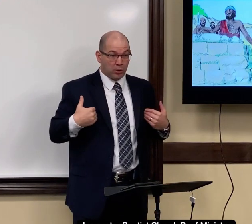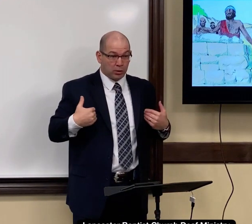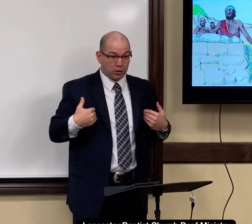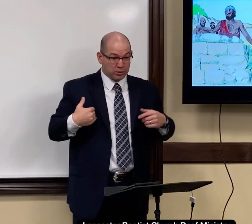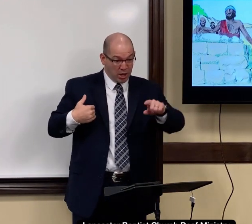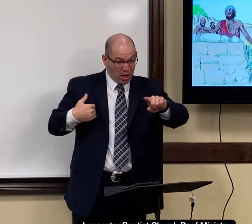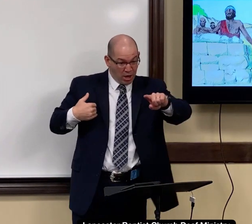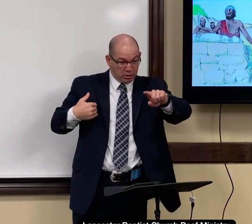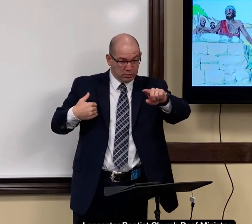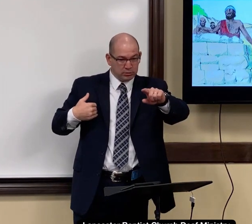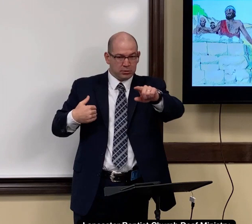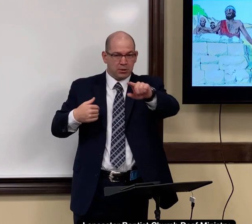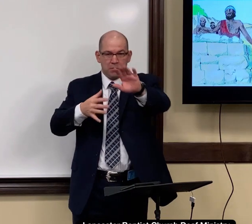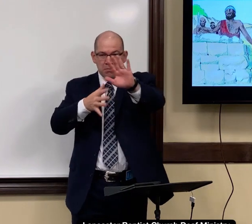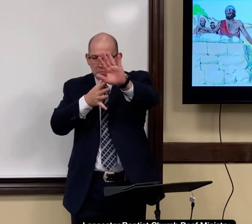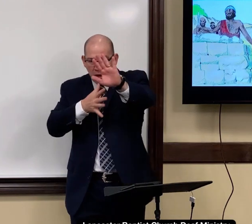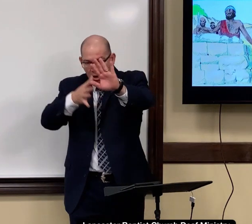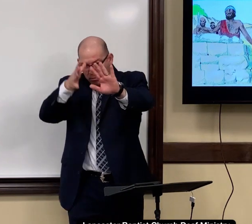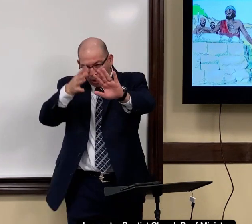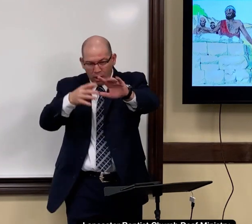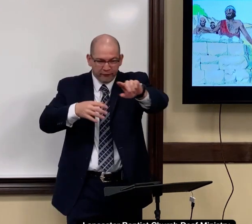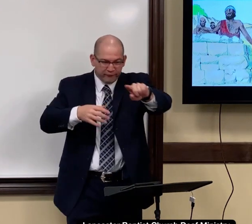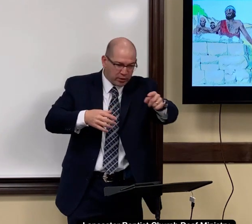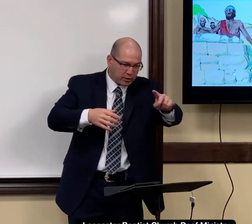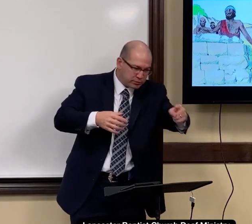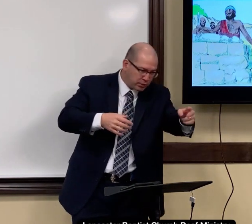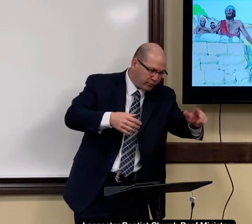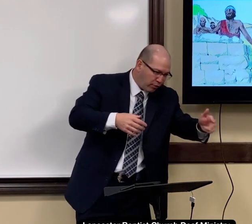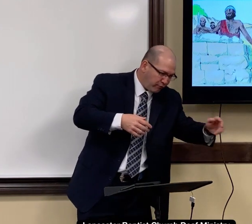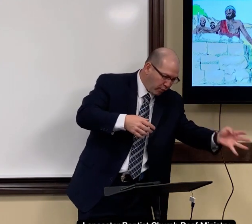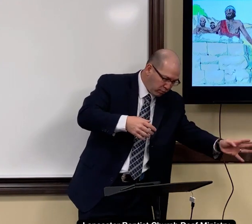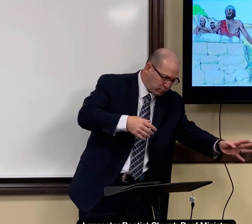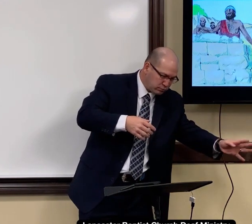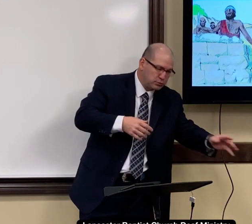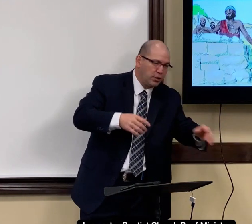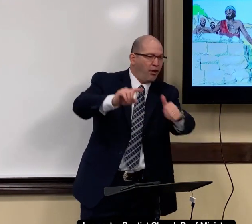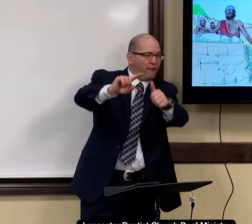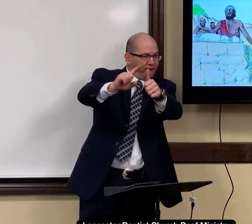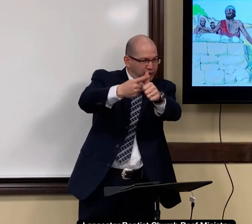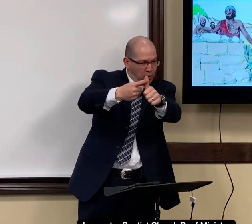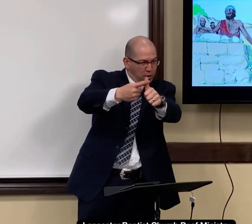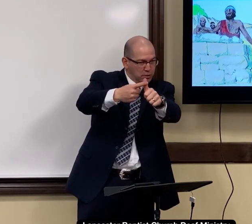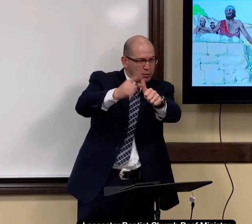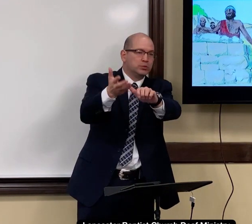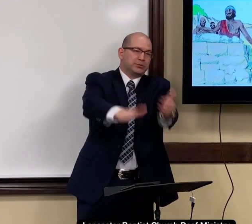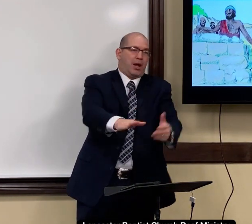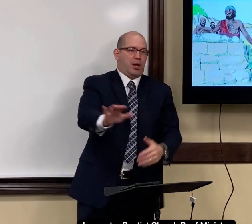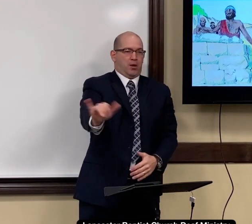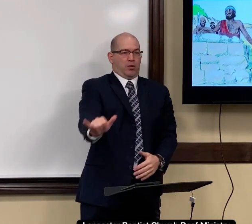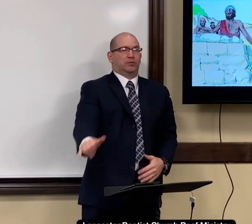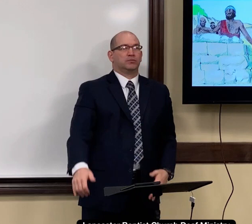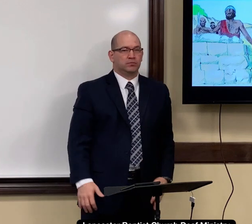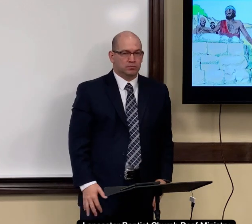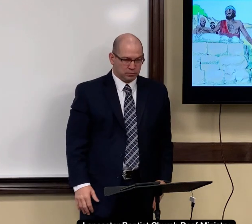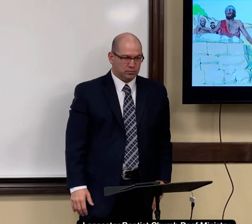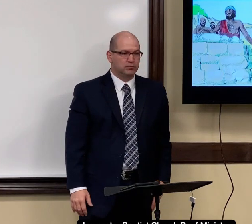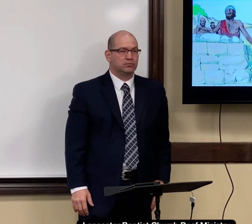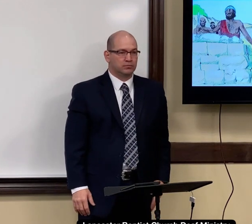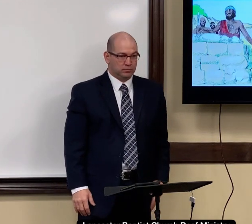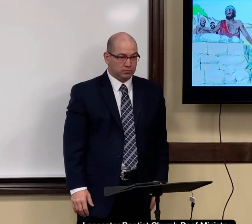and the animals you know the animals have their offspring the firstborn would